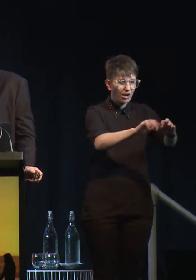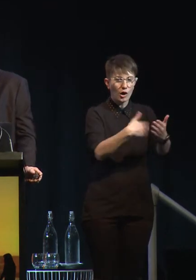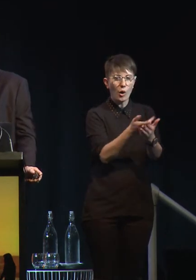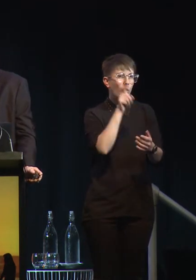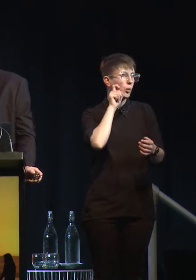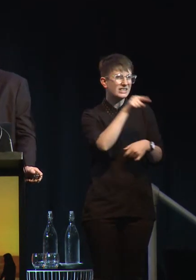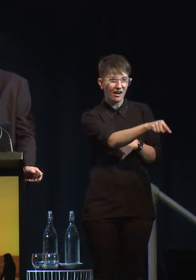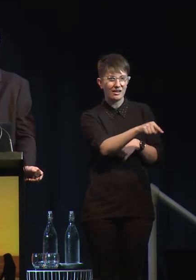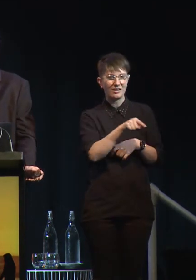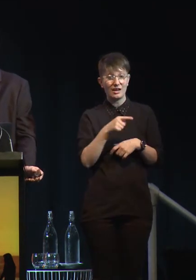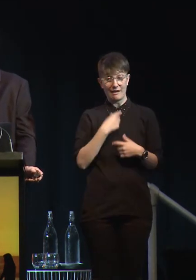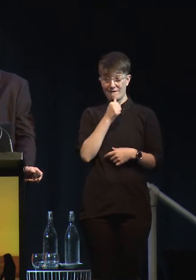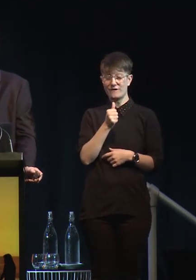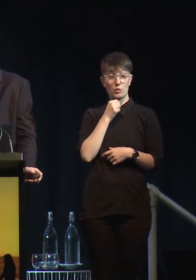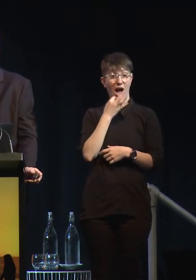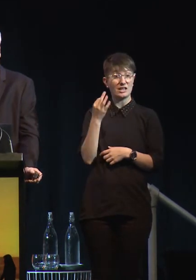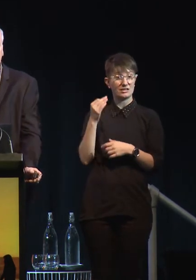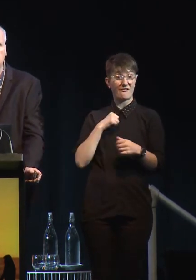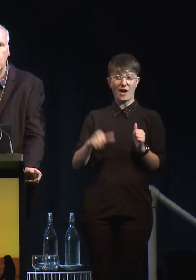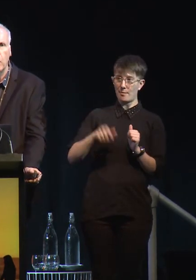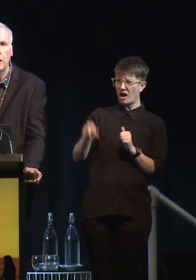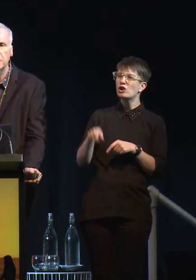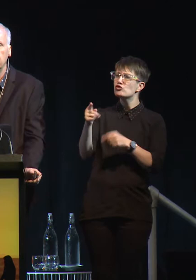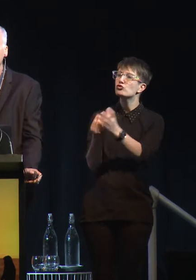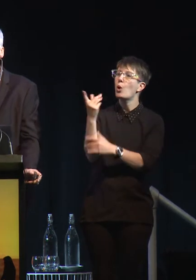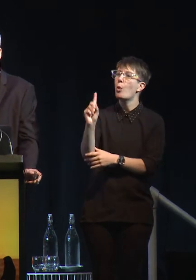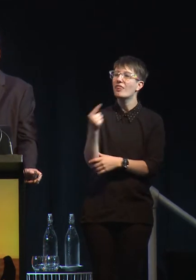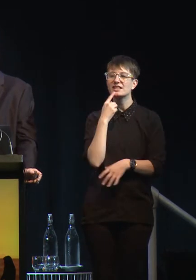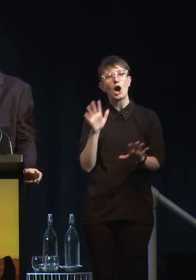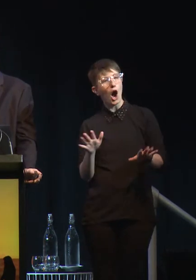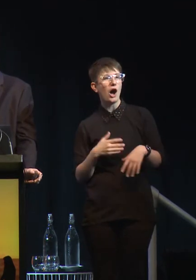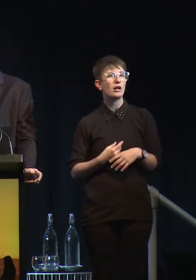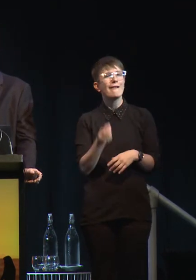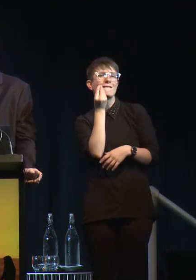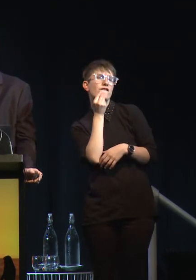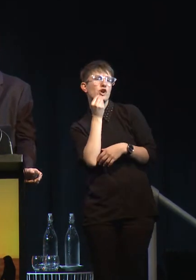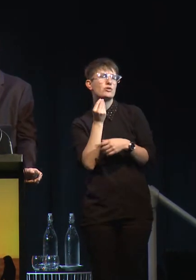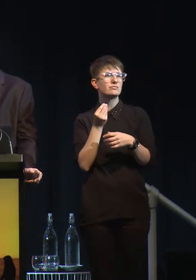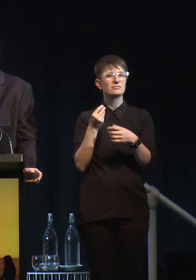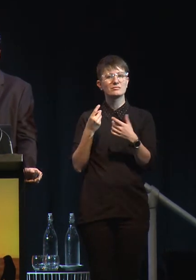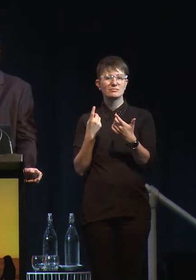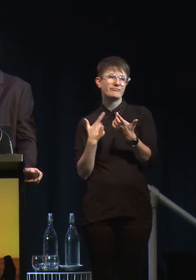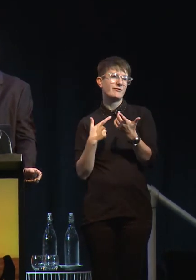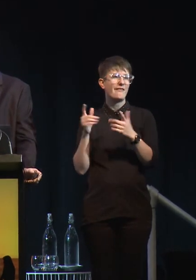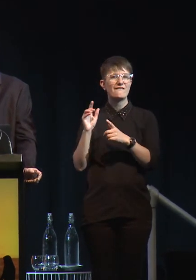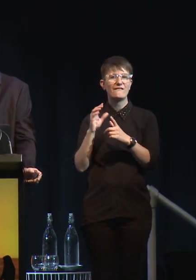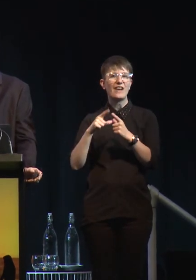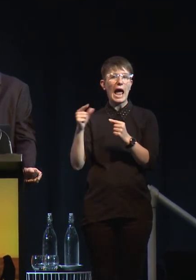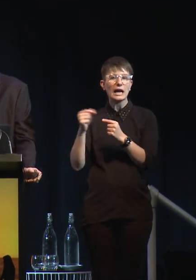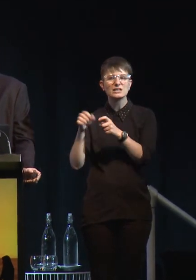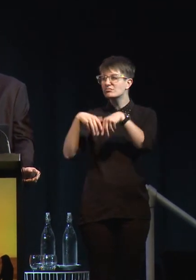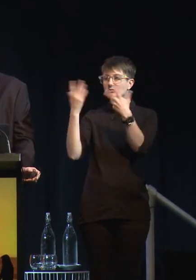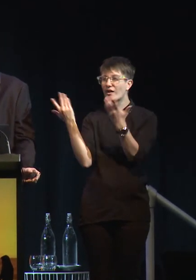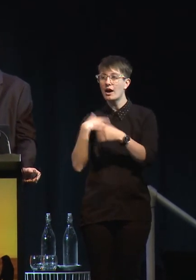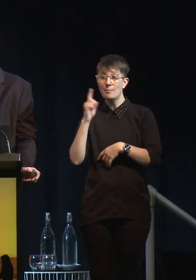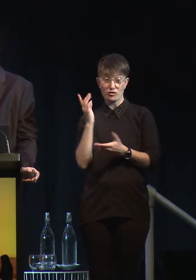whatever they think they're growing. But what they're mostly growing is algae, just somewhere else. Because they're paying to put the inputs in the soil and it's leaching out or